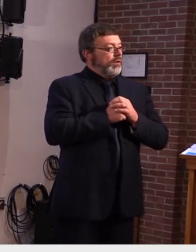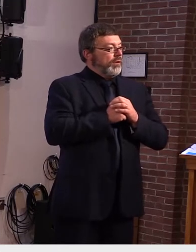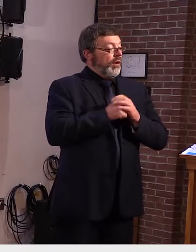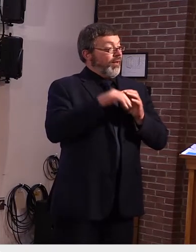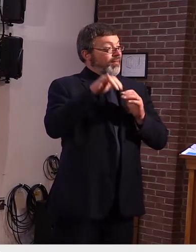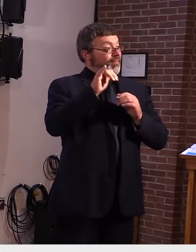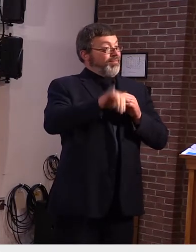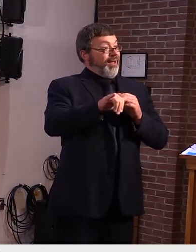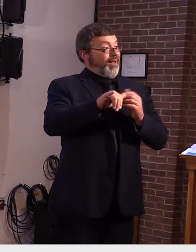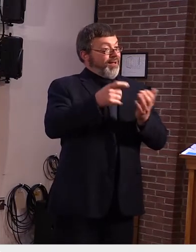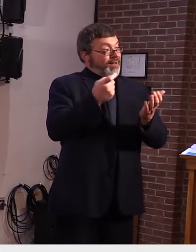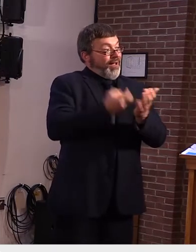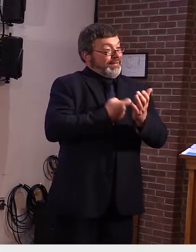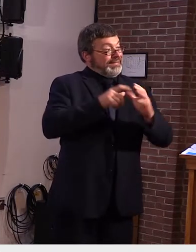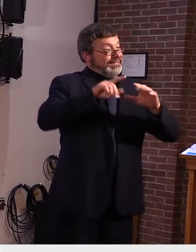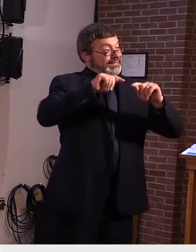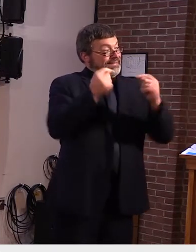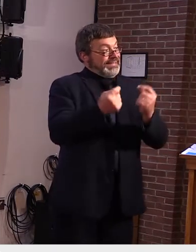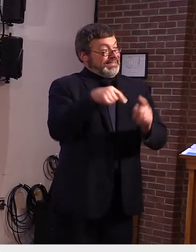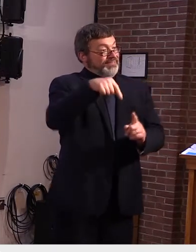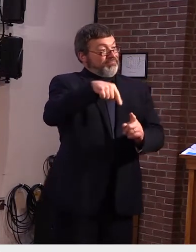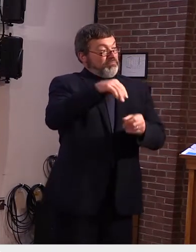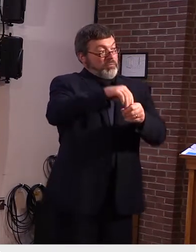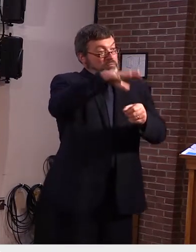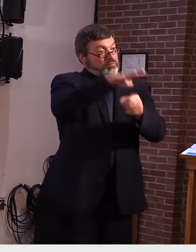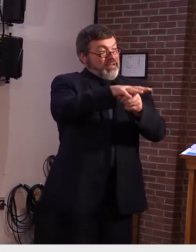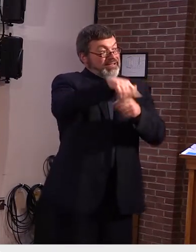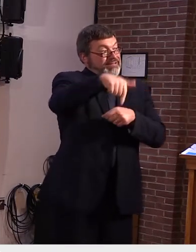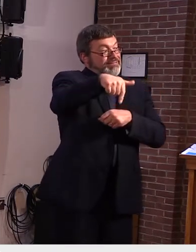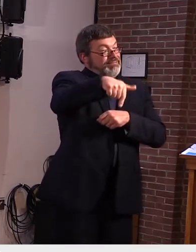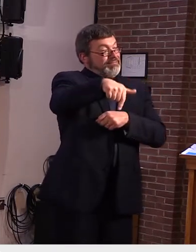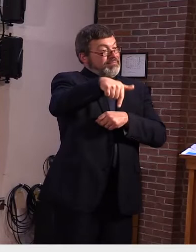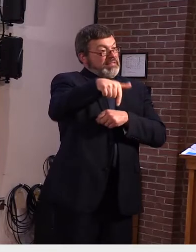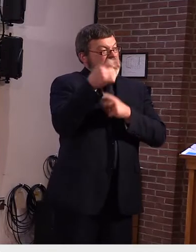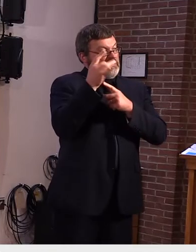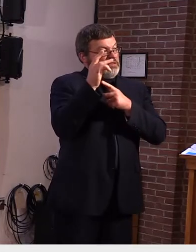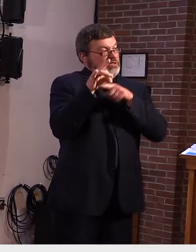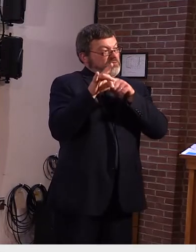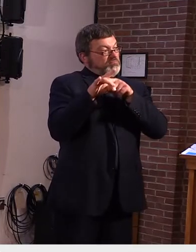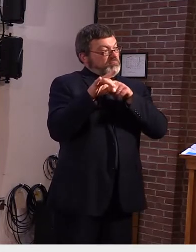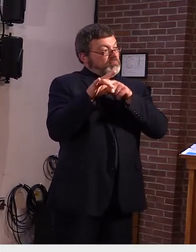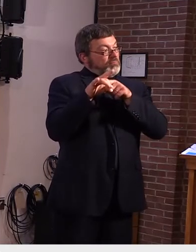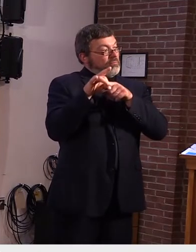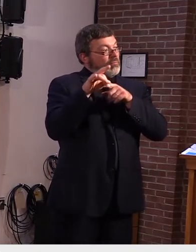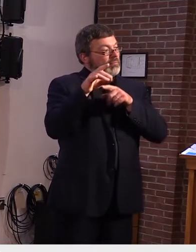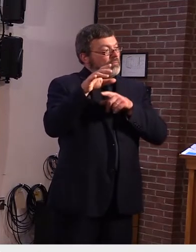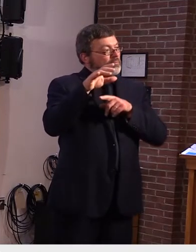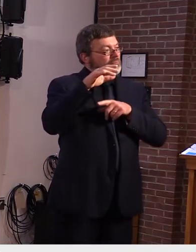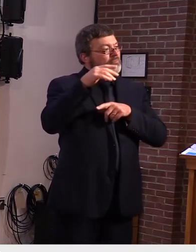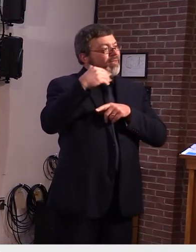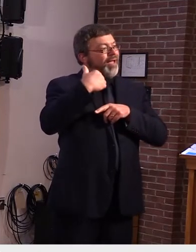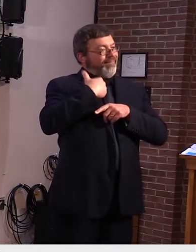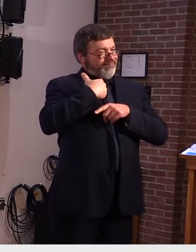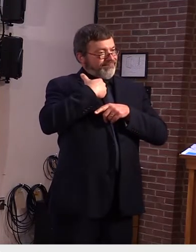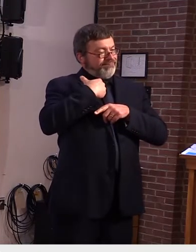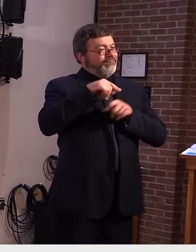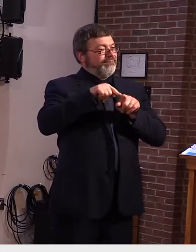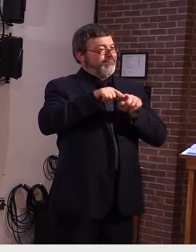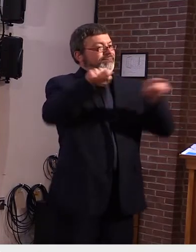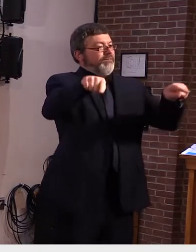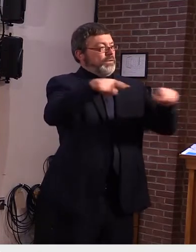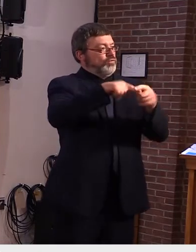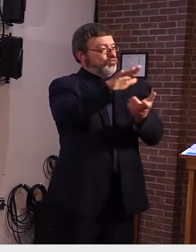outbreak has has impacted schools uh several schools and um